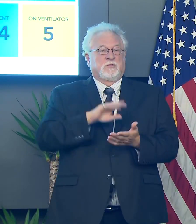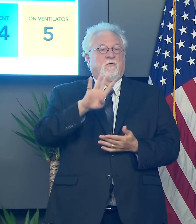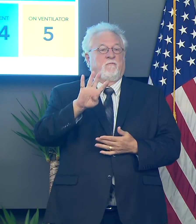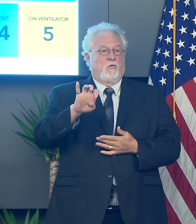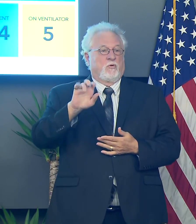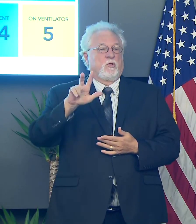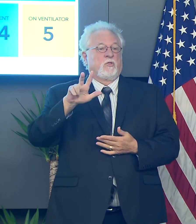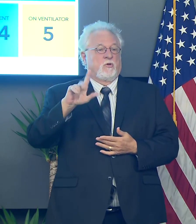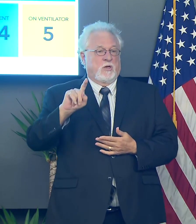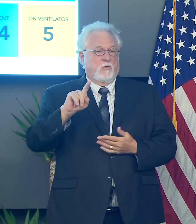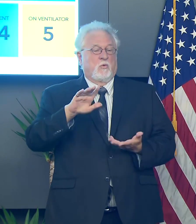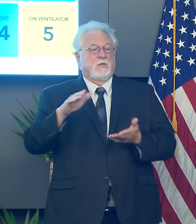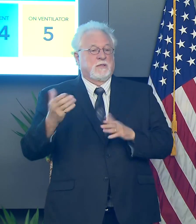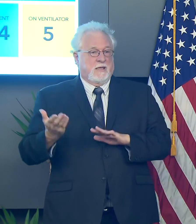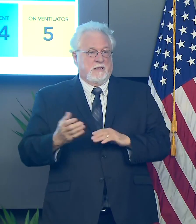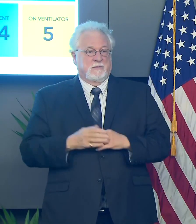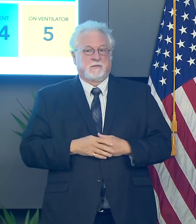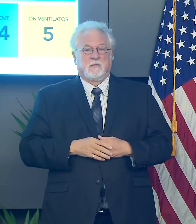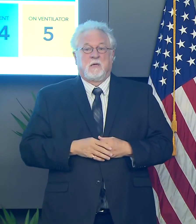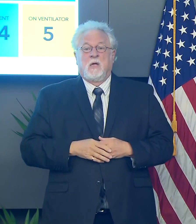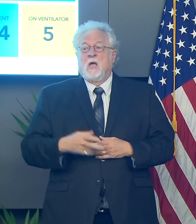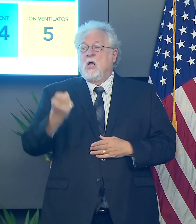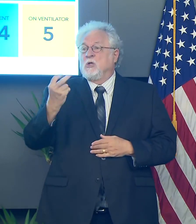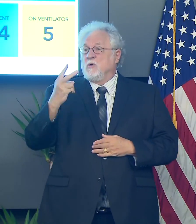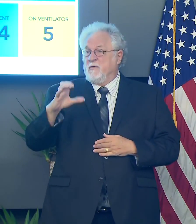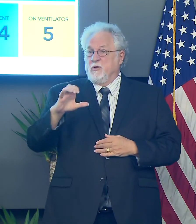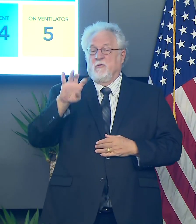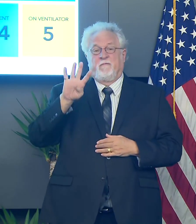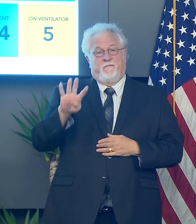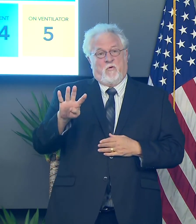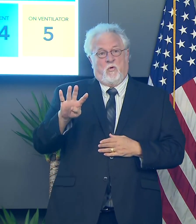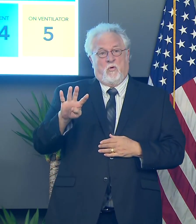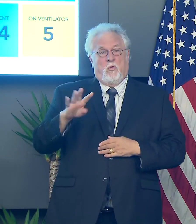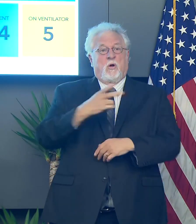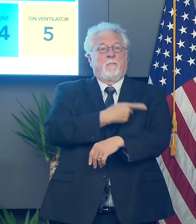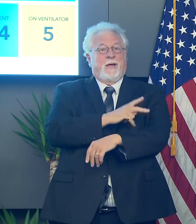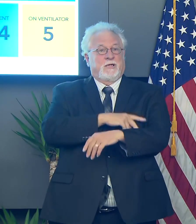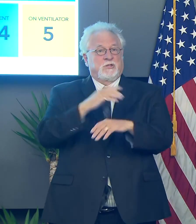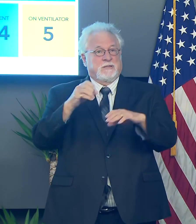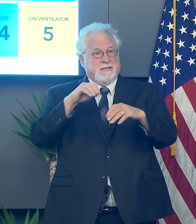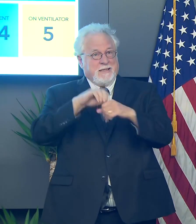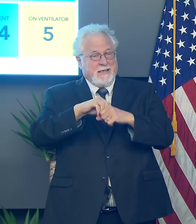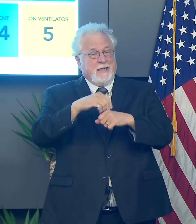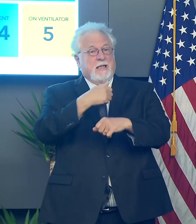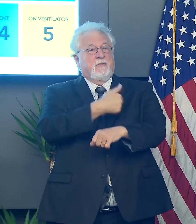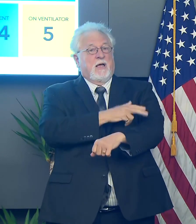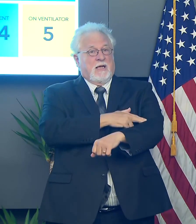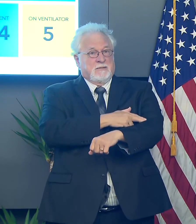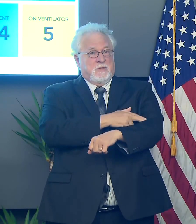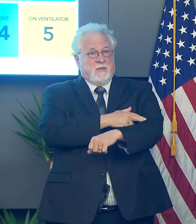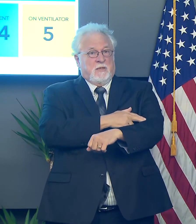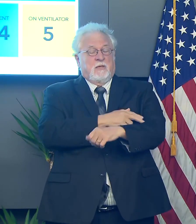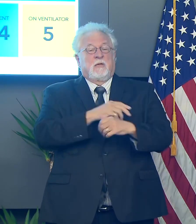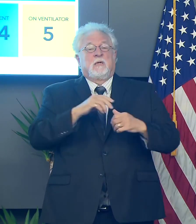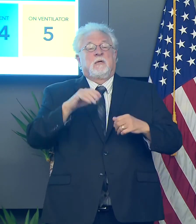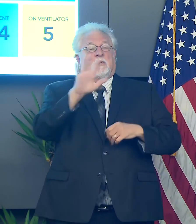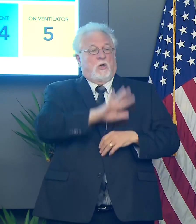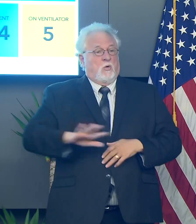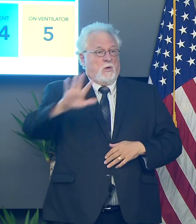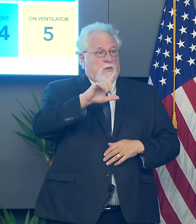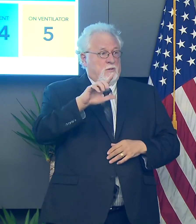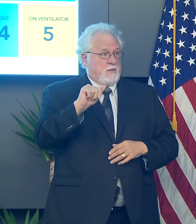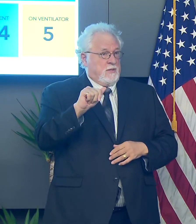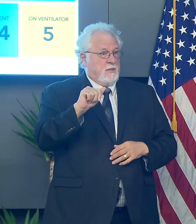deaths. There are 1,204 patients hospitalized today with COVID-19 across the state of Louisiana,